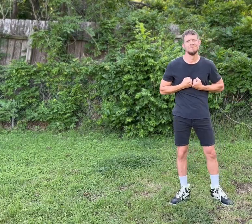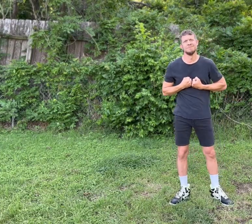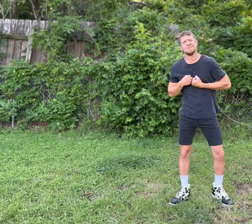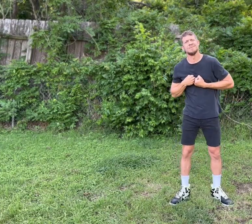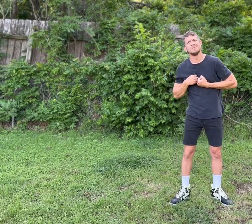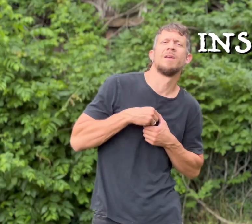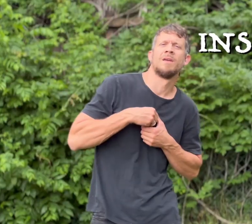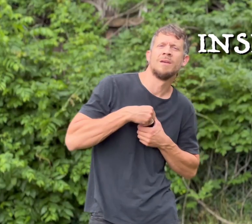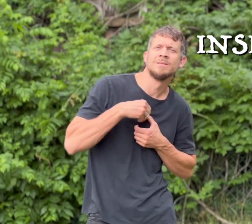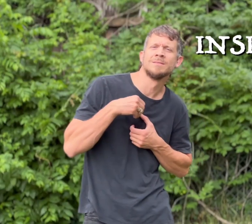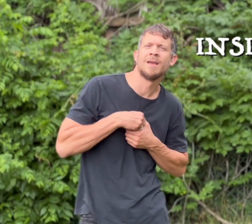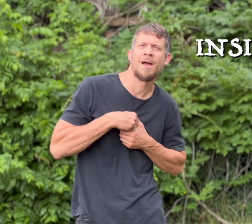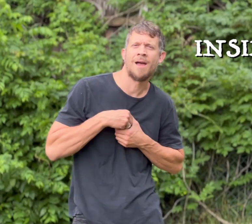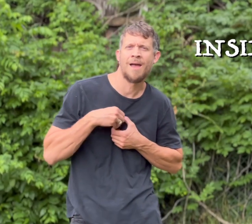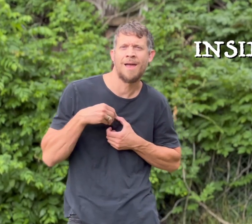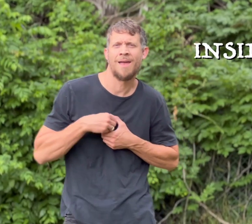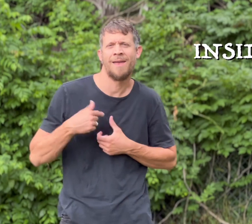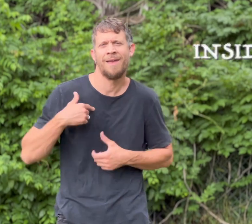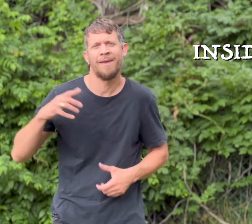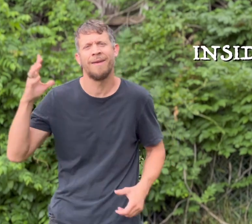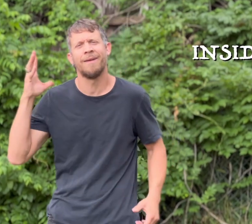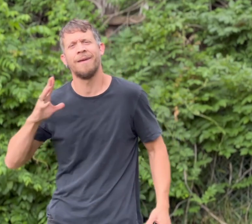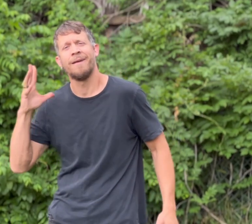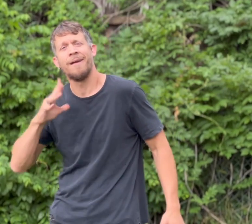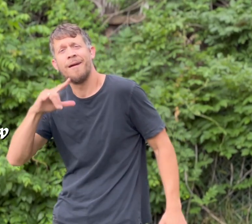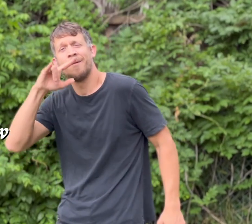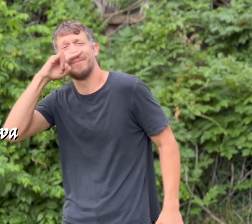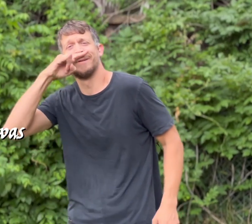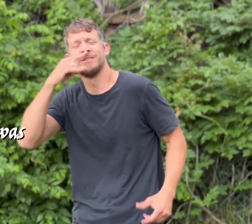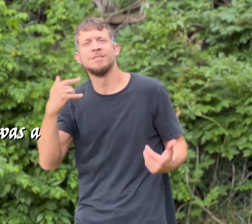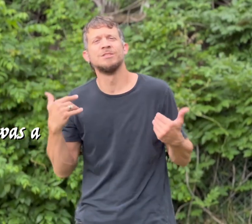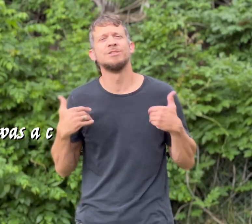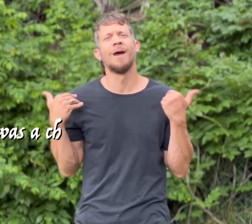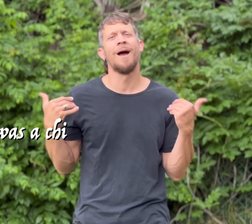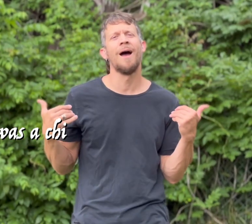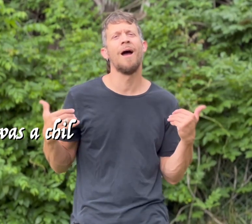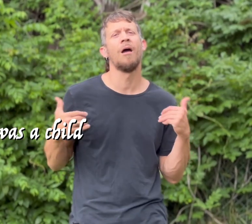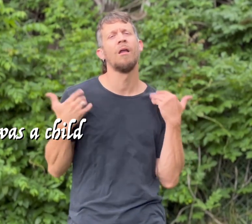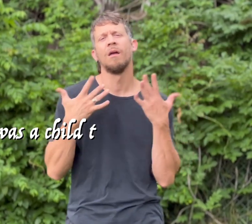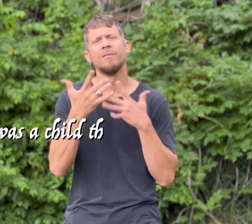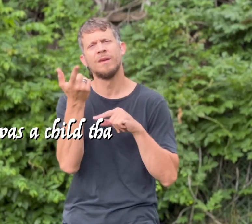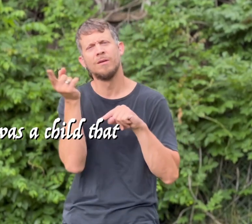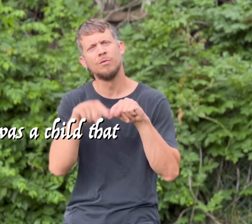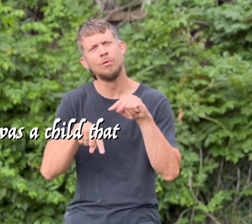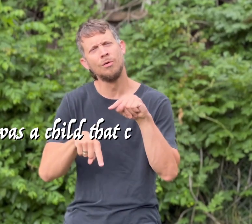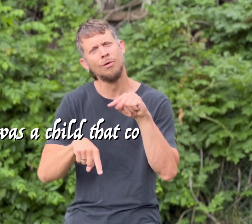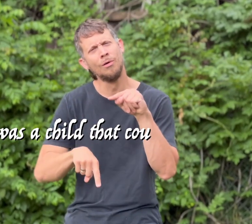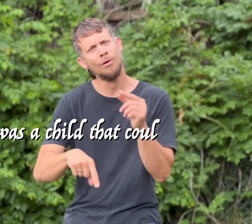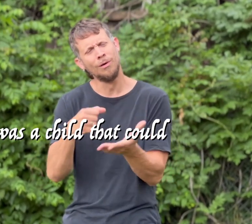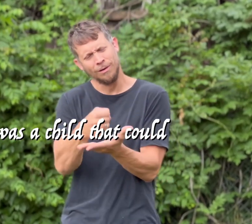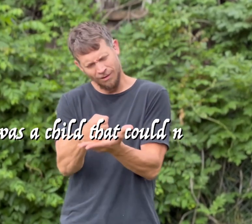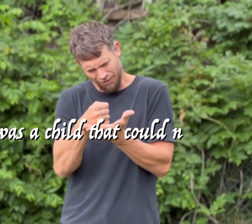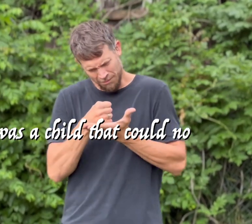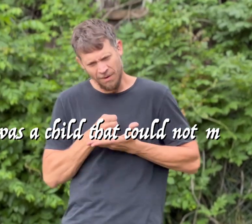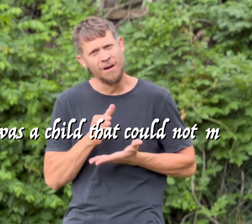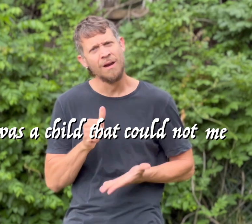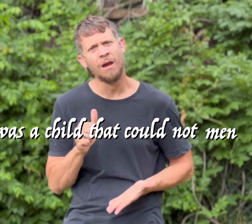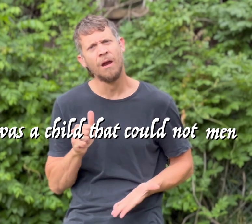Inside I was a child That could not end